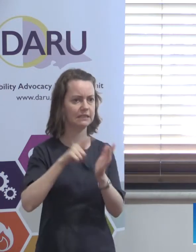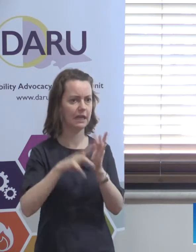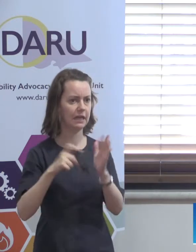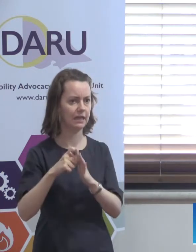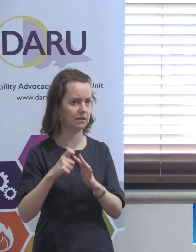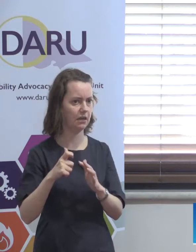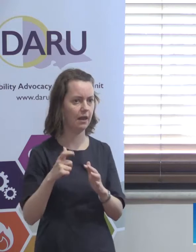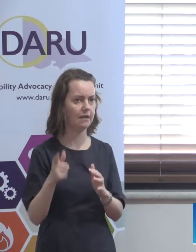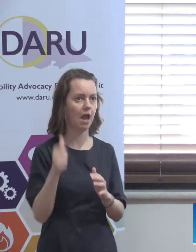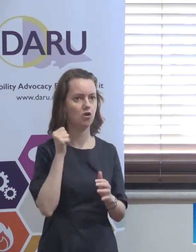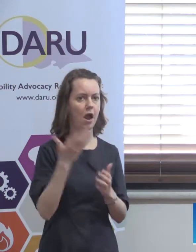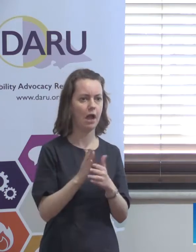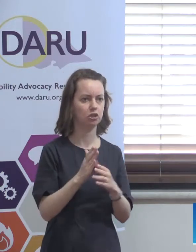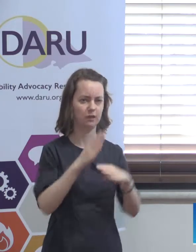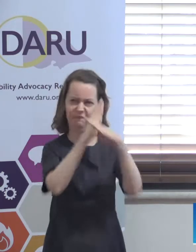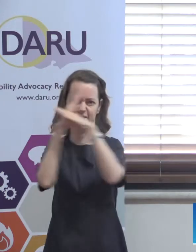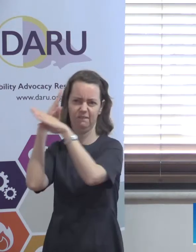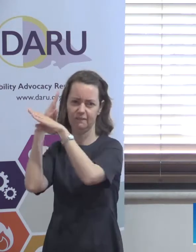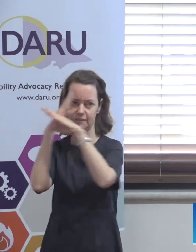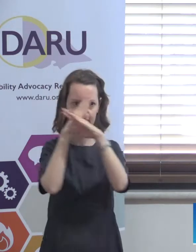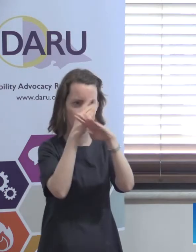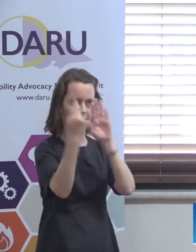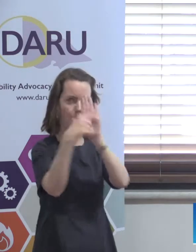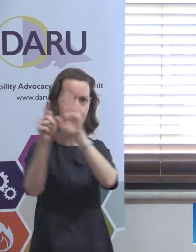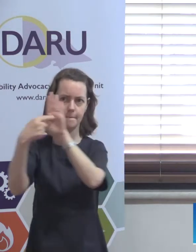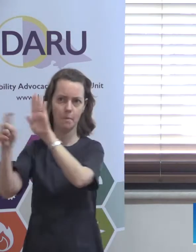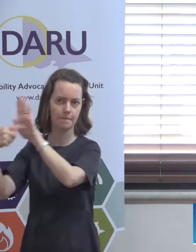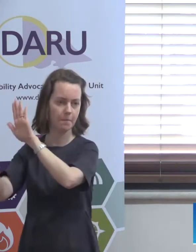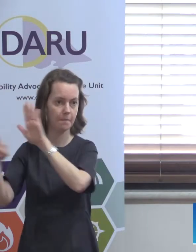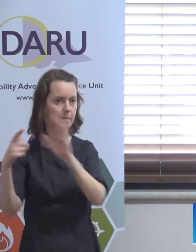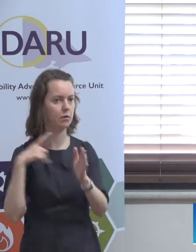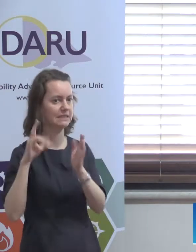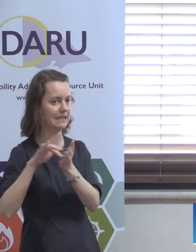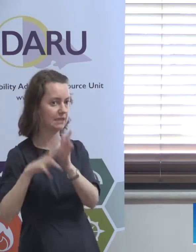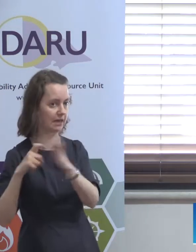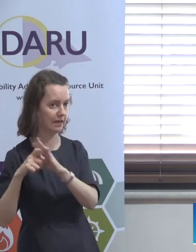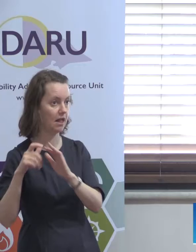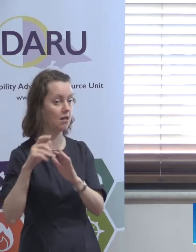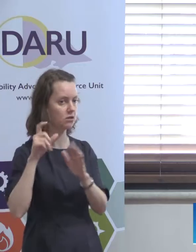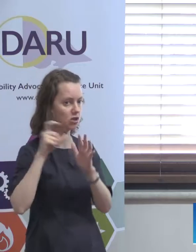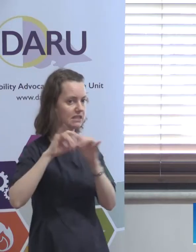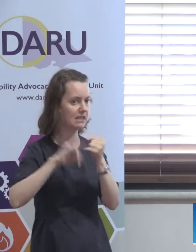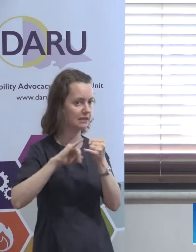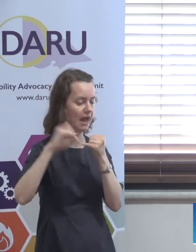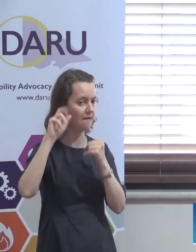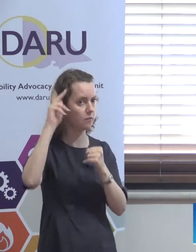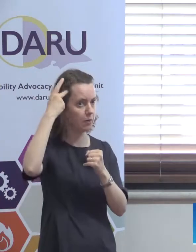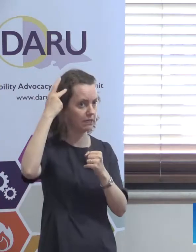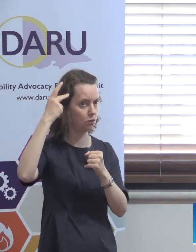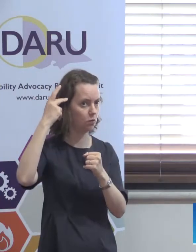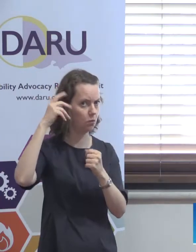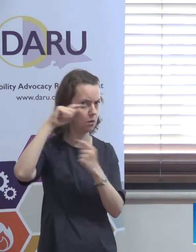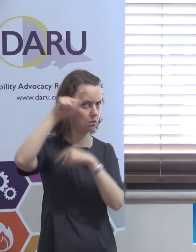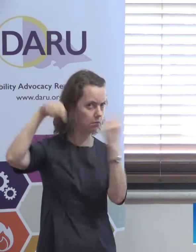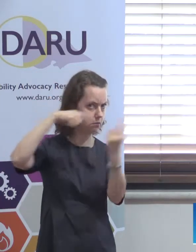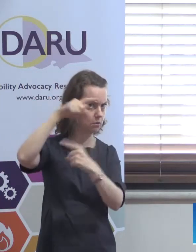fending off stuff so there's some politics that are going on that are about the business of the bureaucracy and